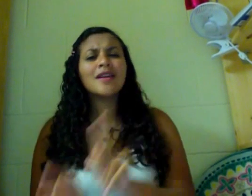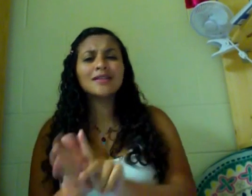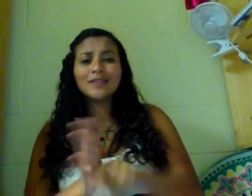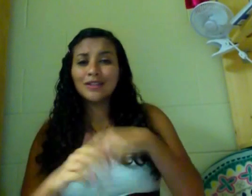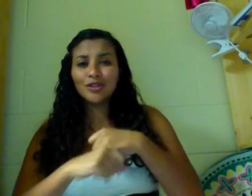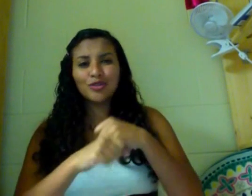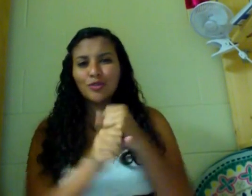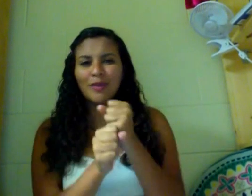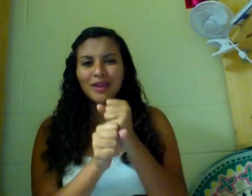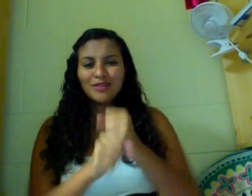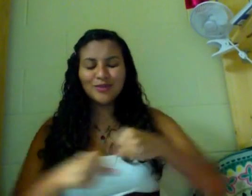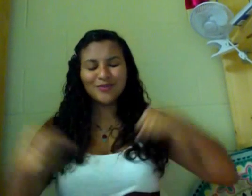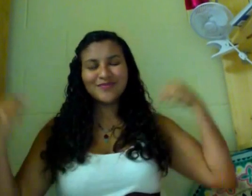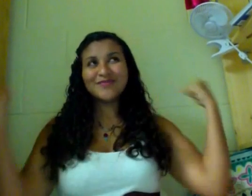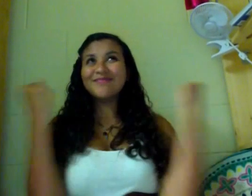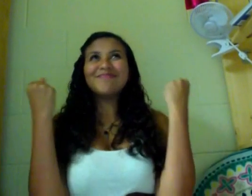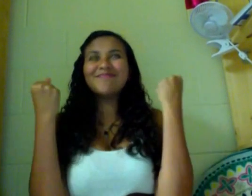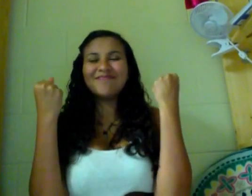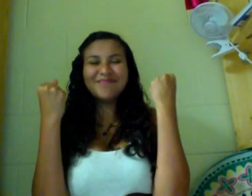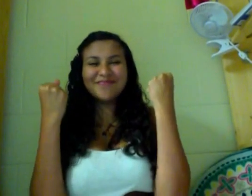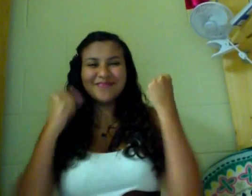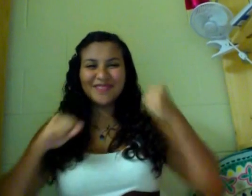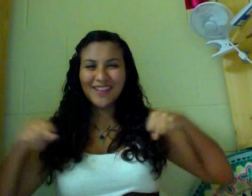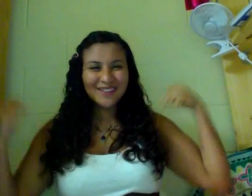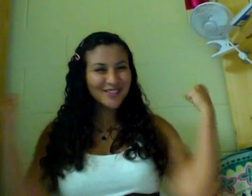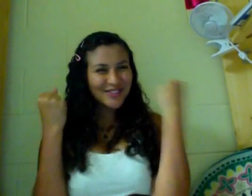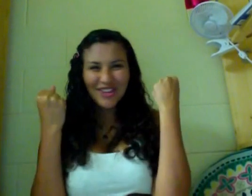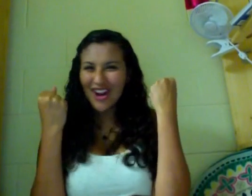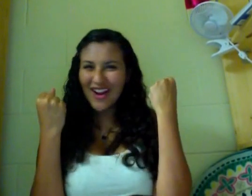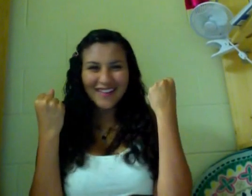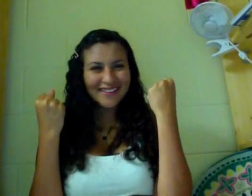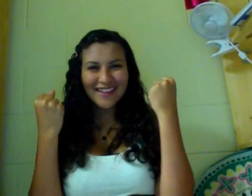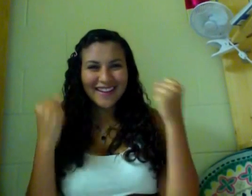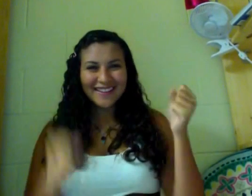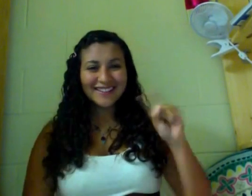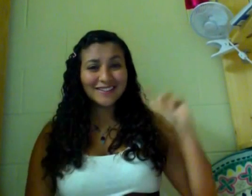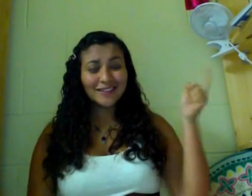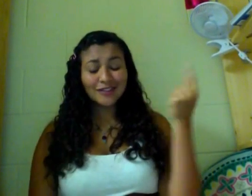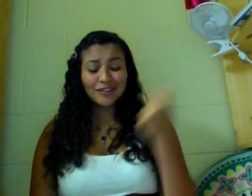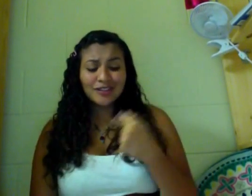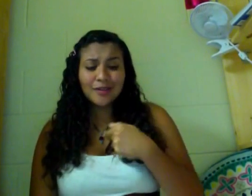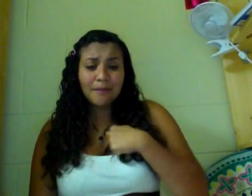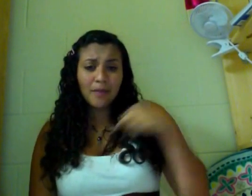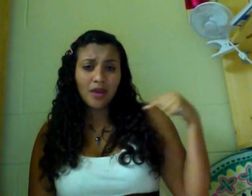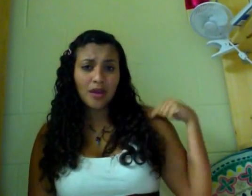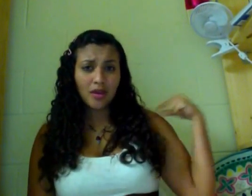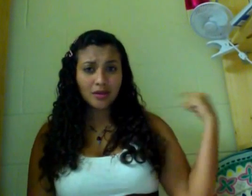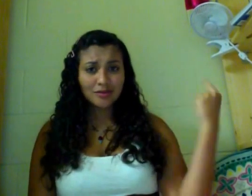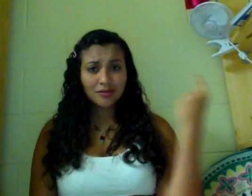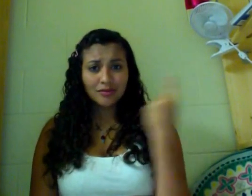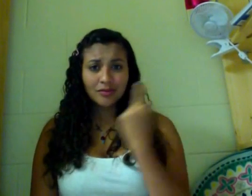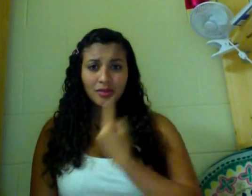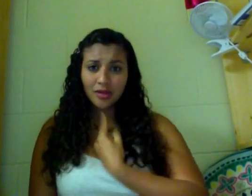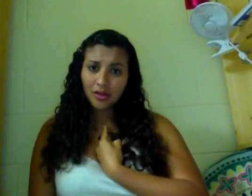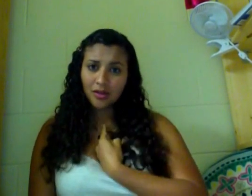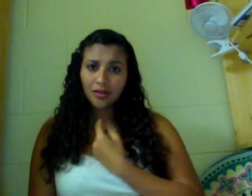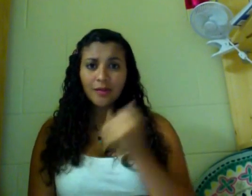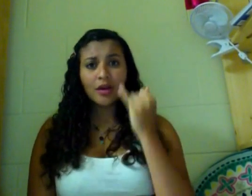doesn't kill you makes you stronger, stronger Just me, myself and I